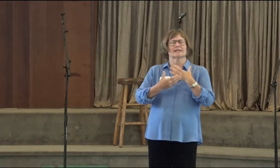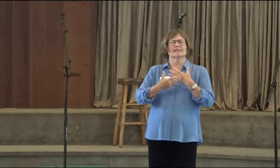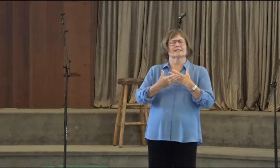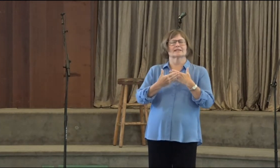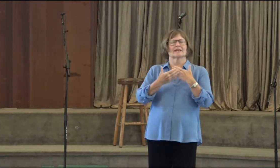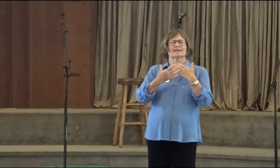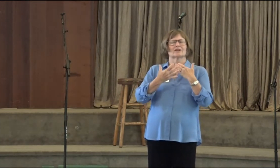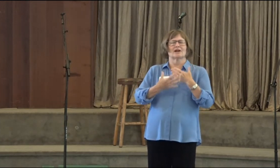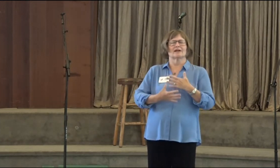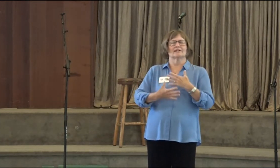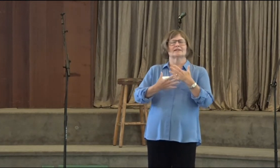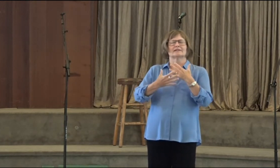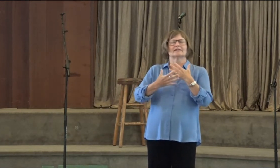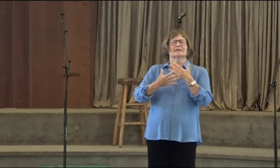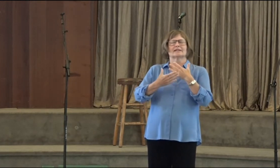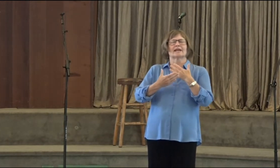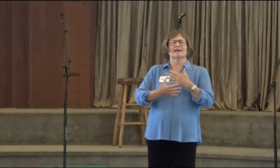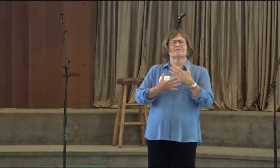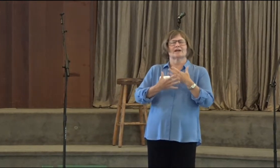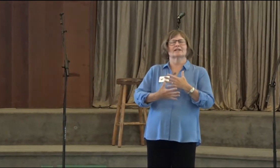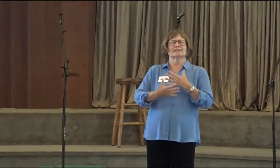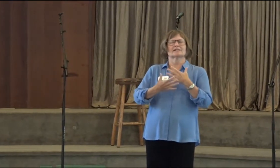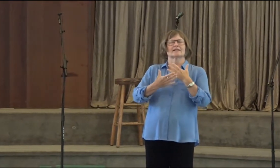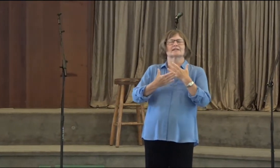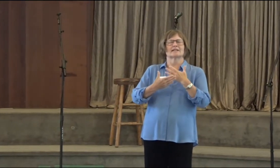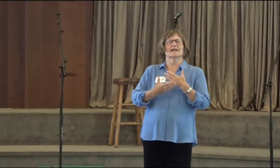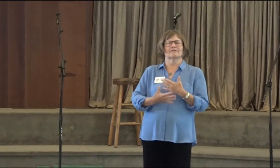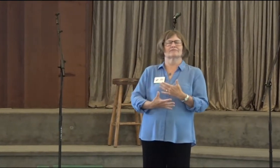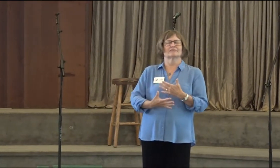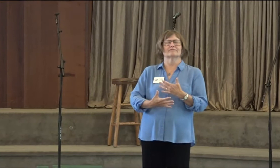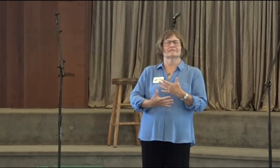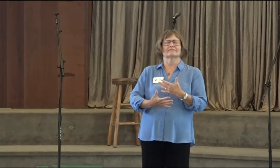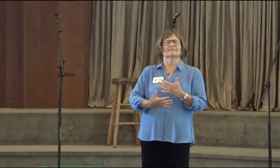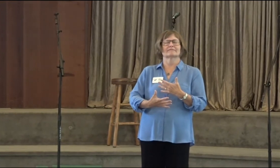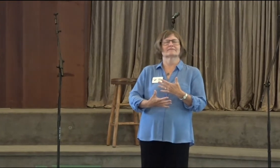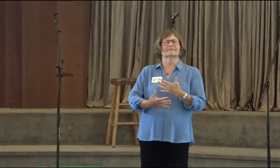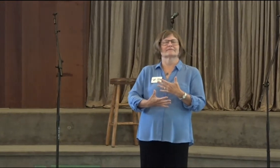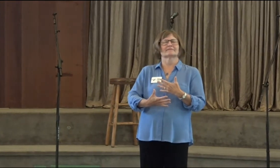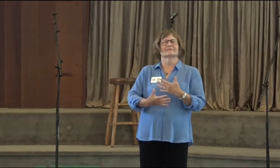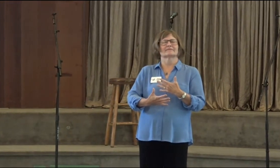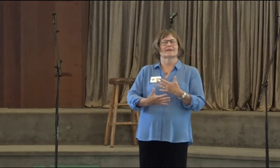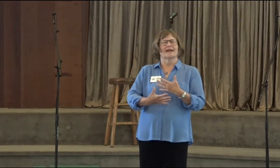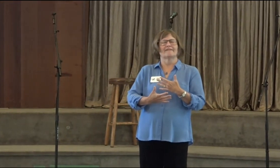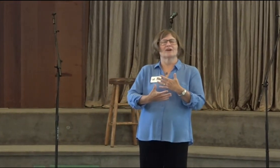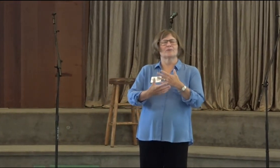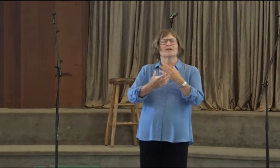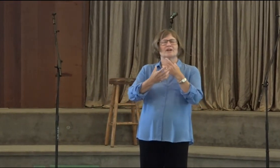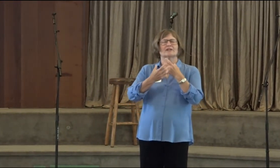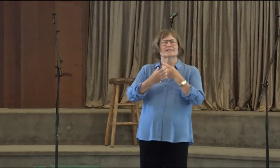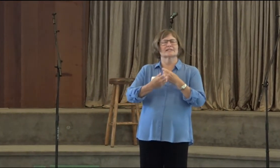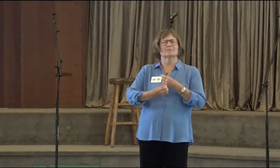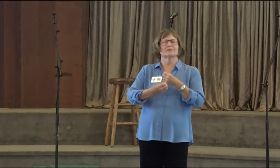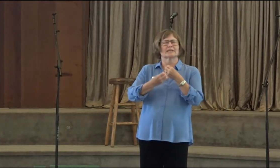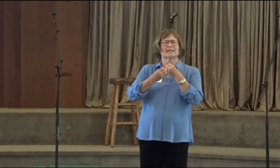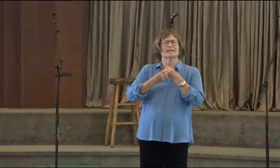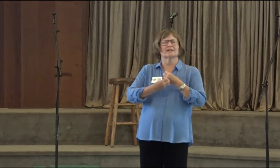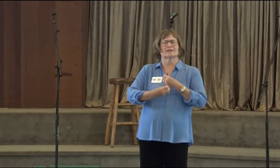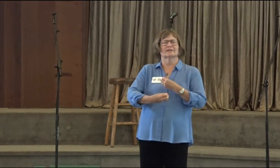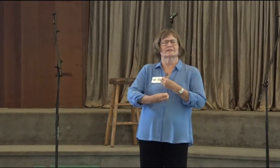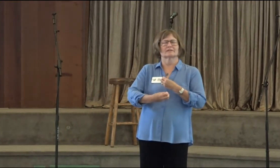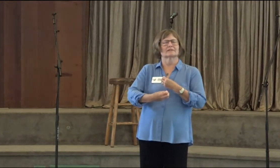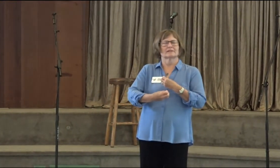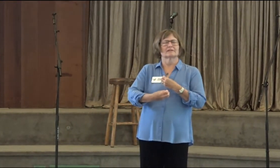recognizing that God gave us life, and that we are simply